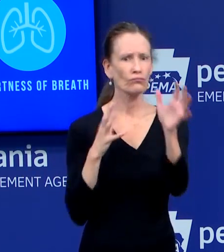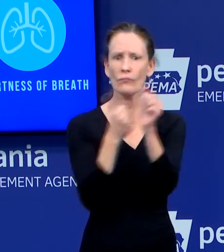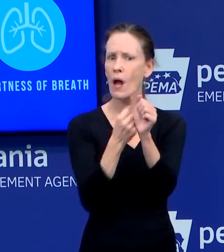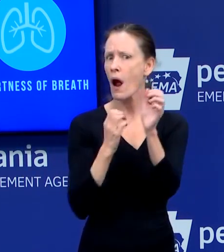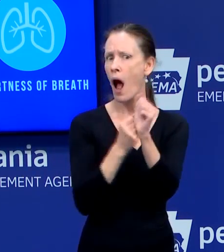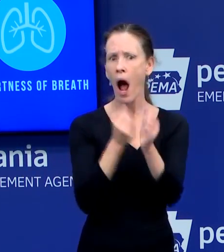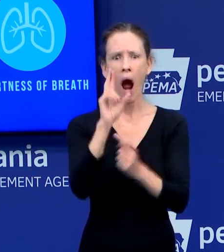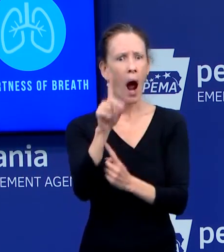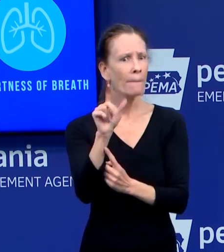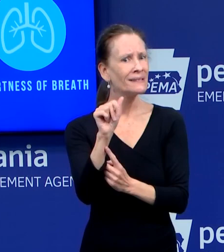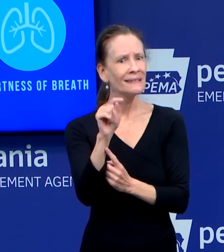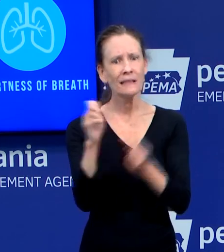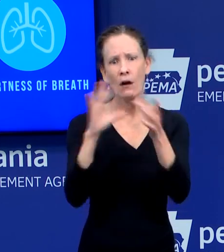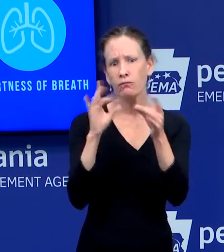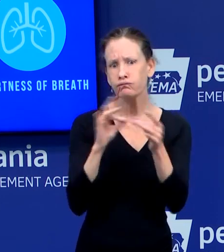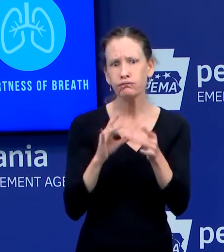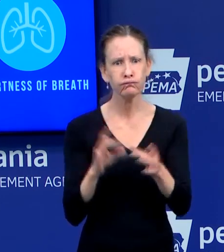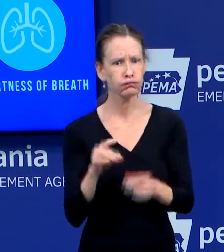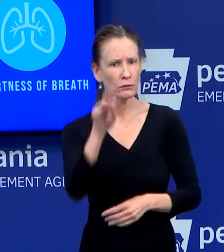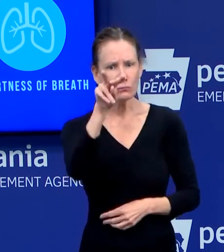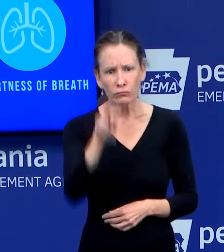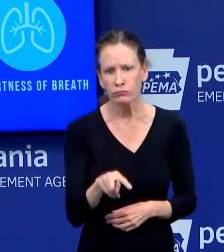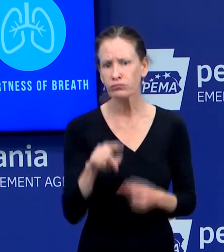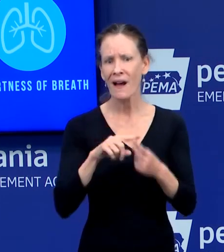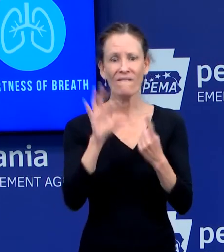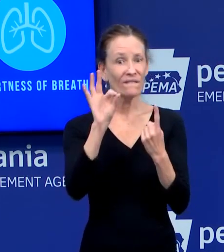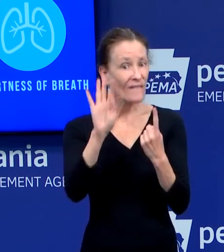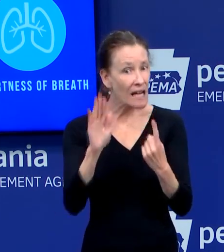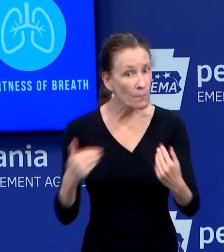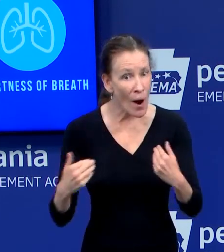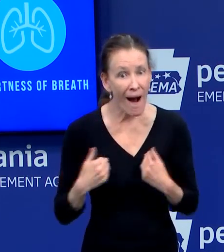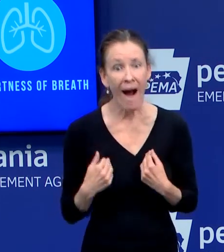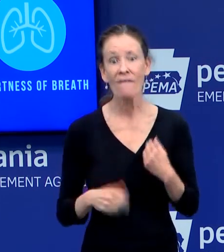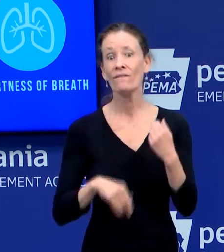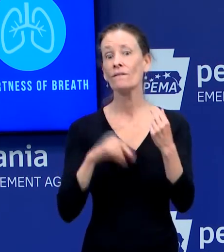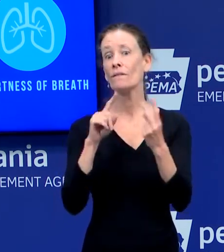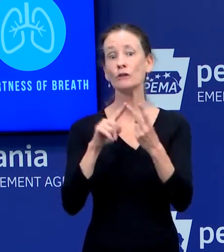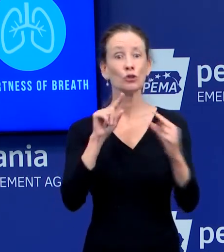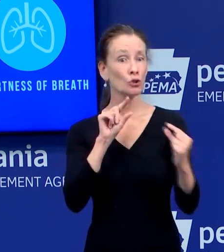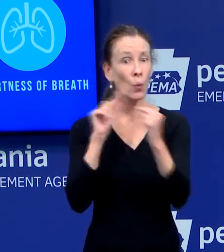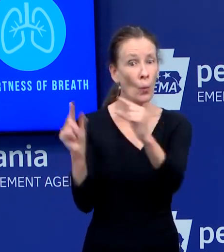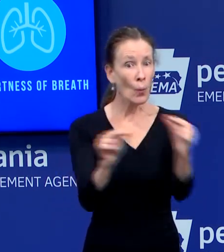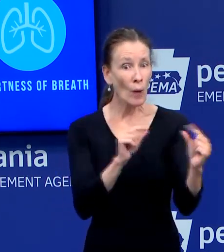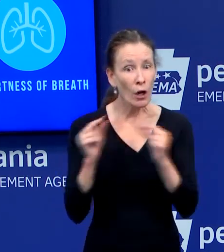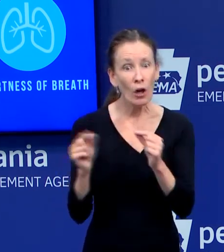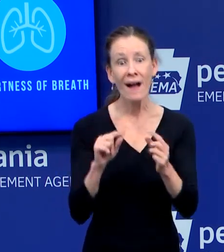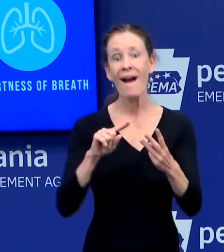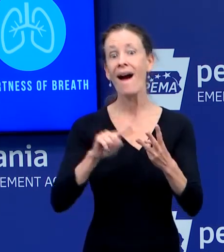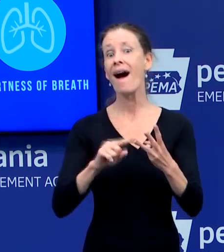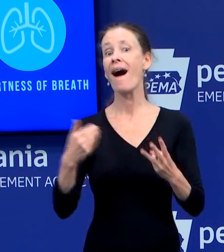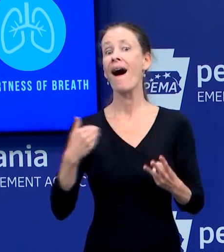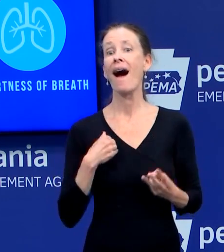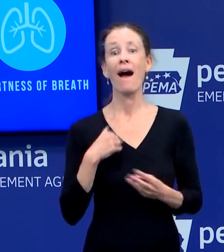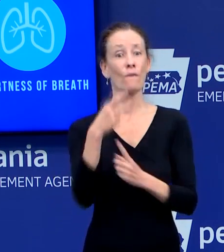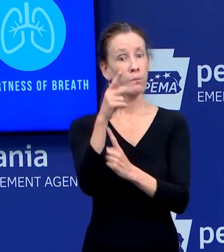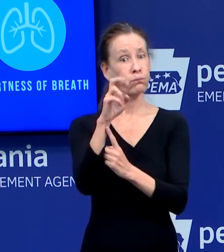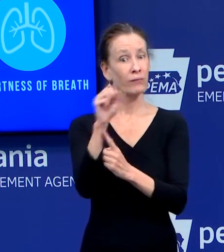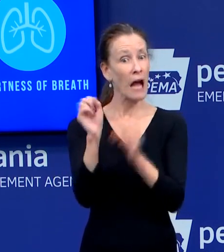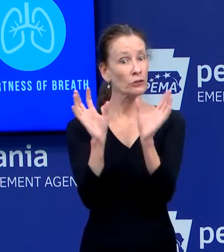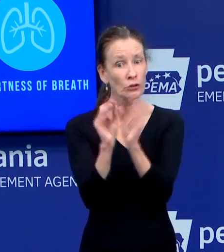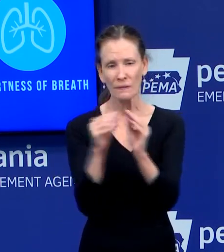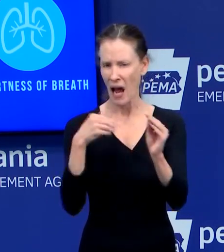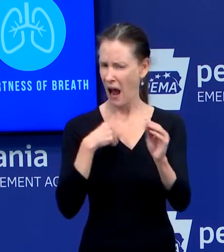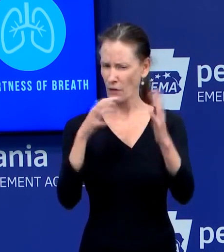our Facebook, our Twitter account, our press releases, our press conferences, et cetera. If you have